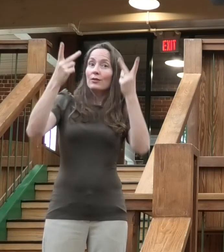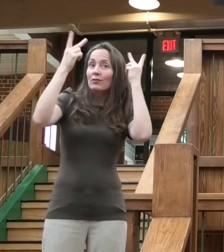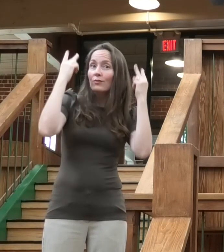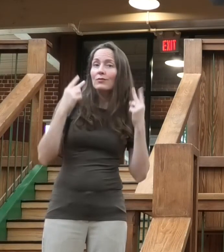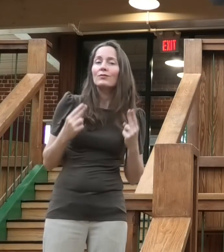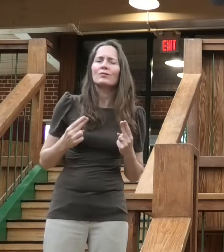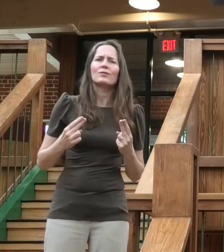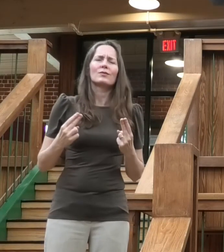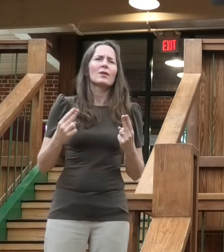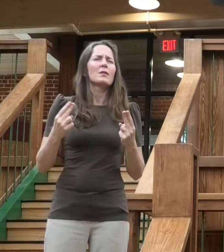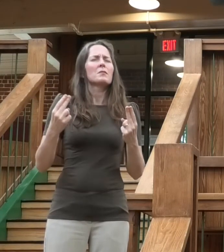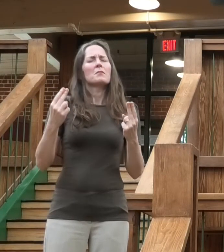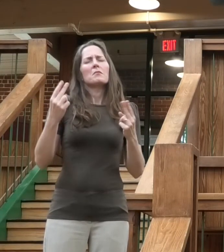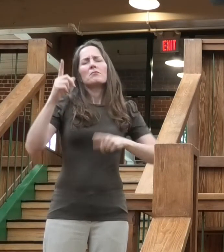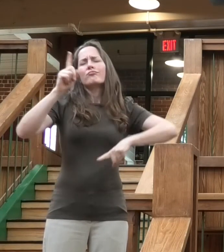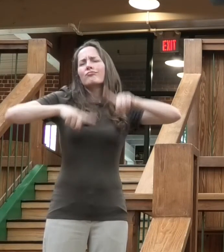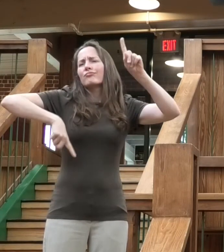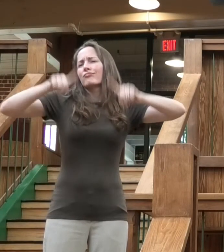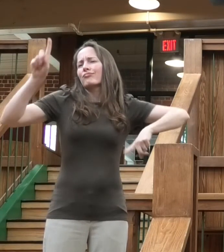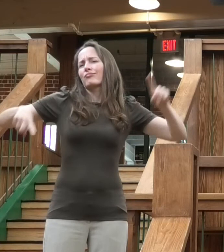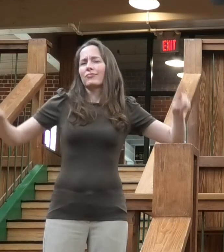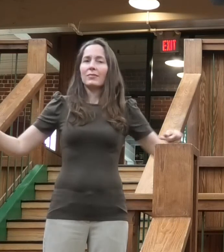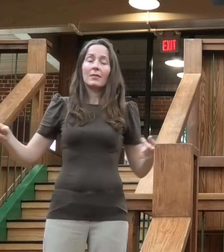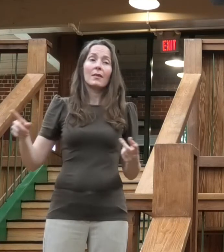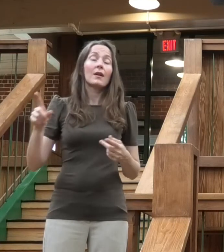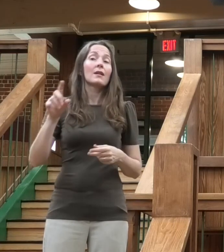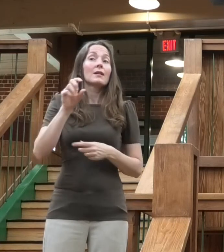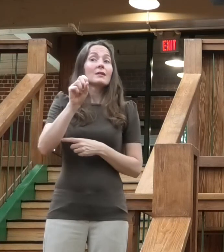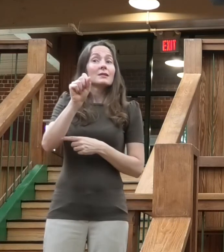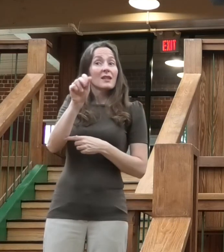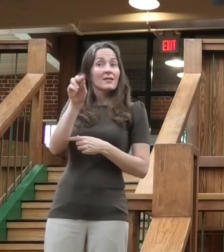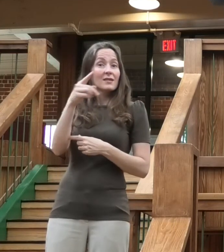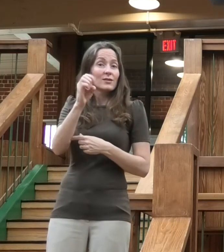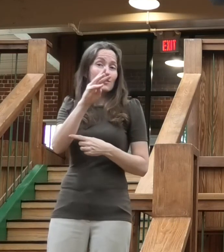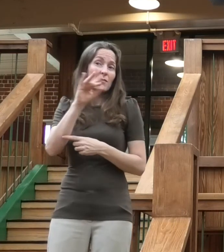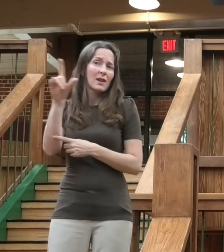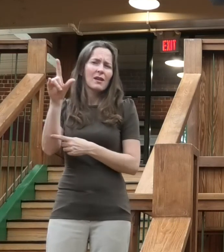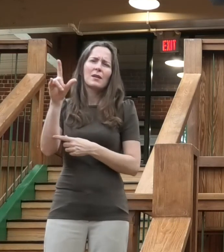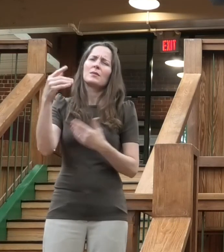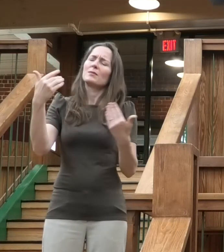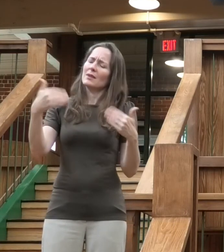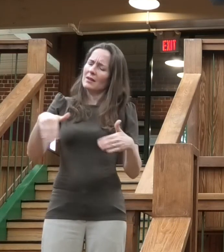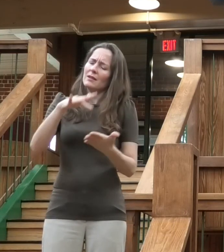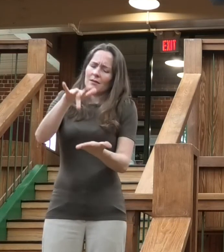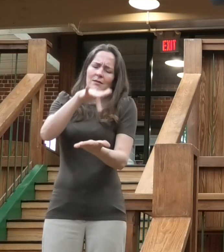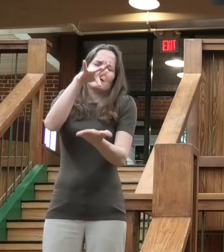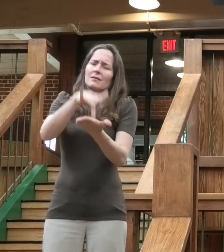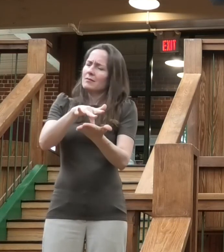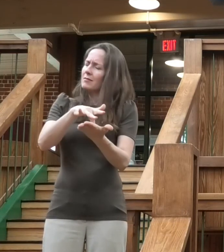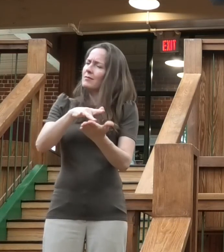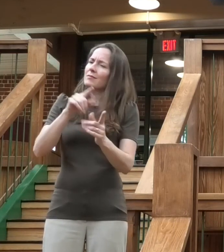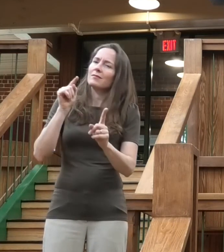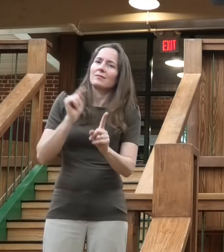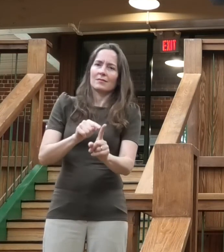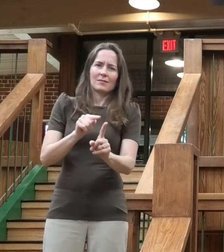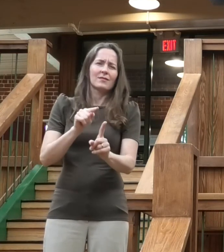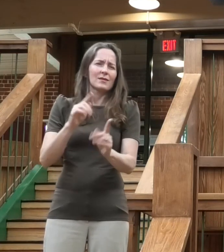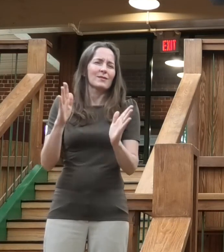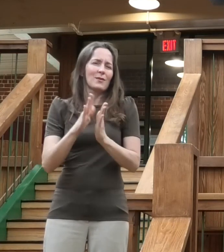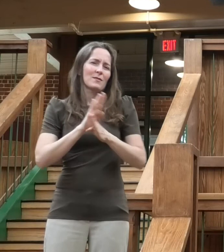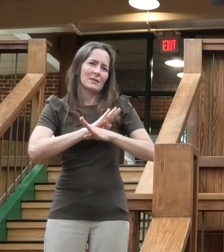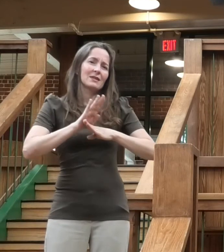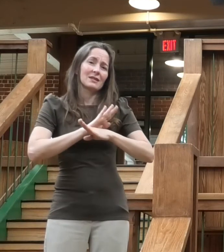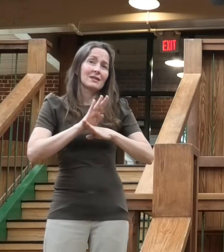Savage Mill is the heart of small business in our own backyard. It's true. We employ hundreds and